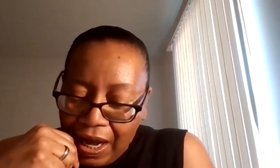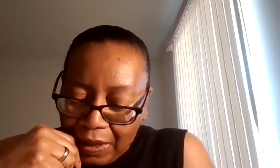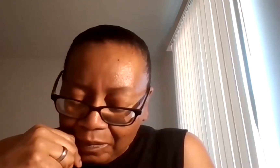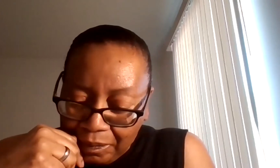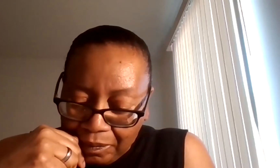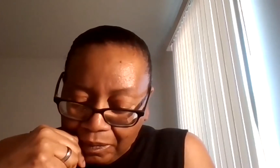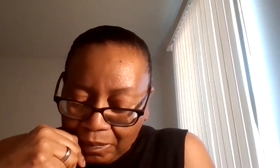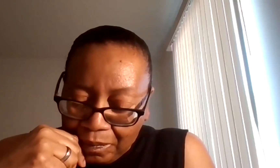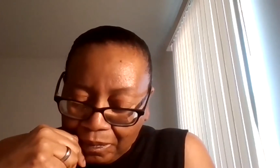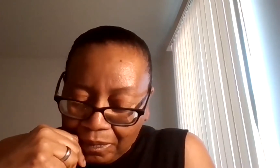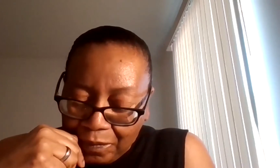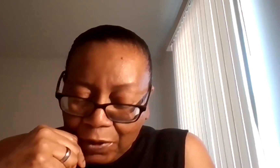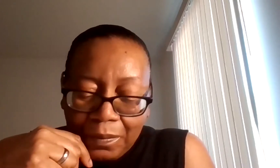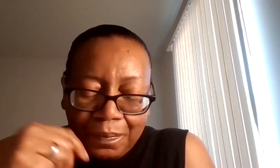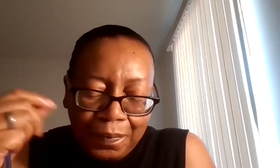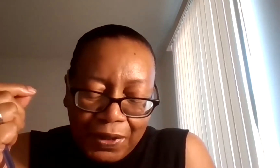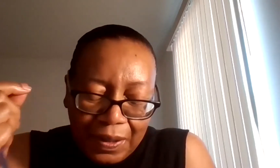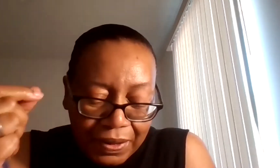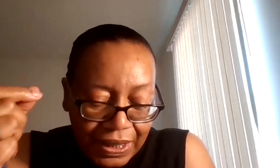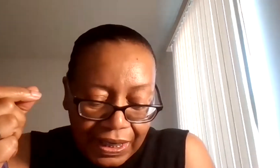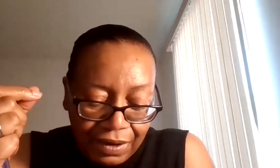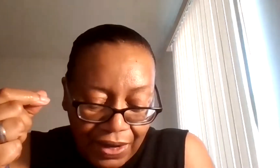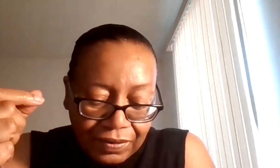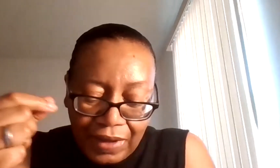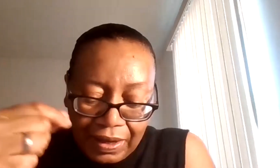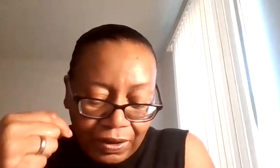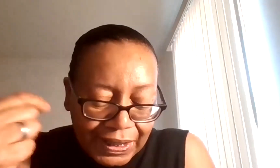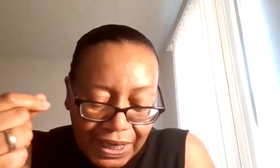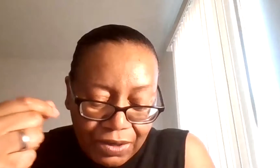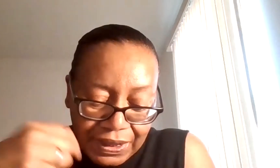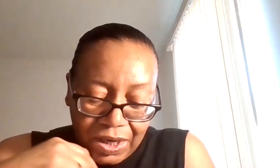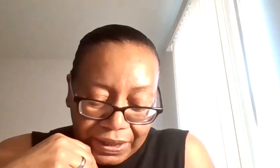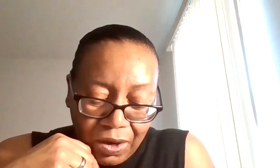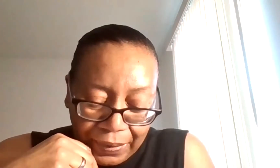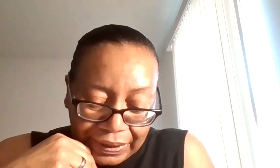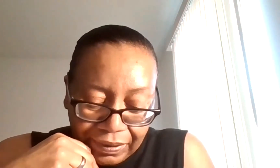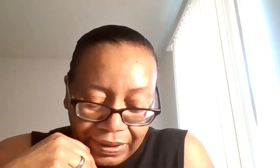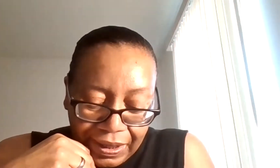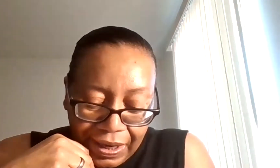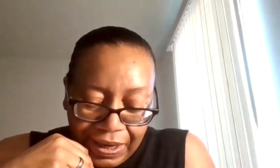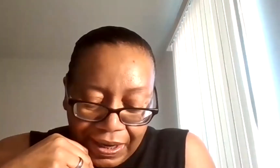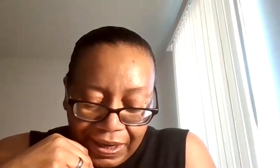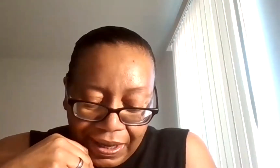precipitating events that are continuous and ongoing.